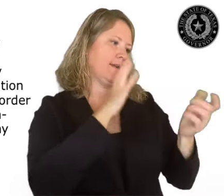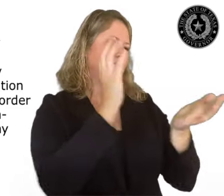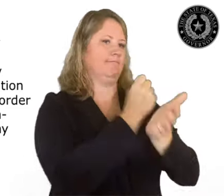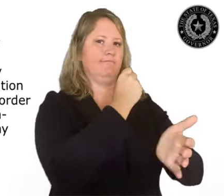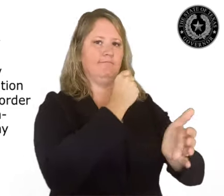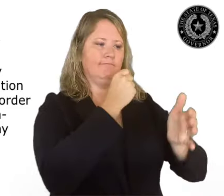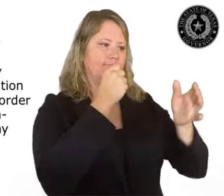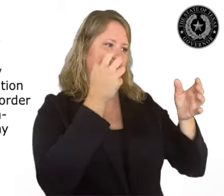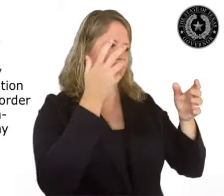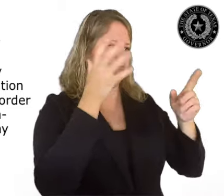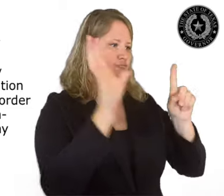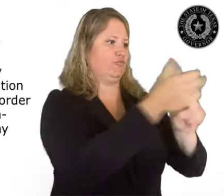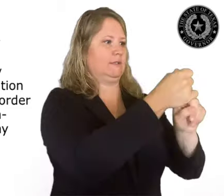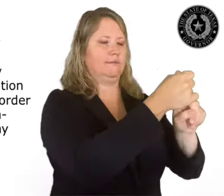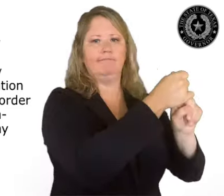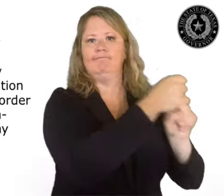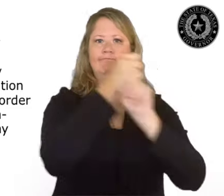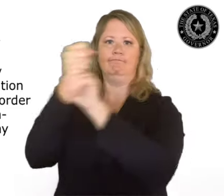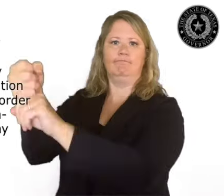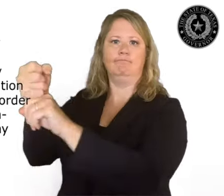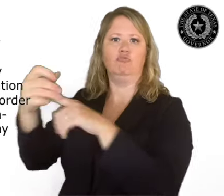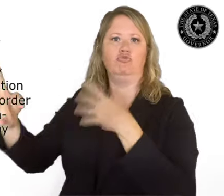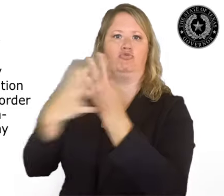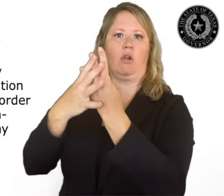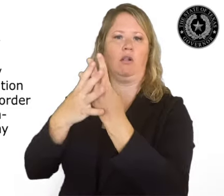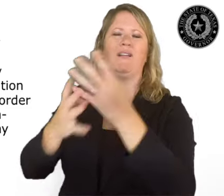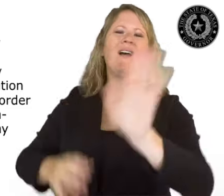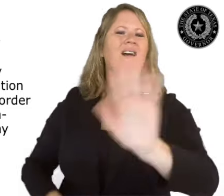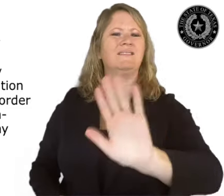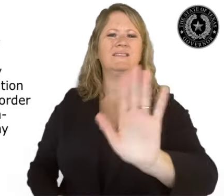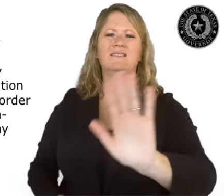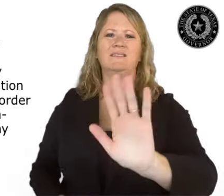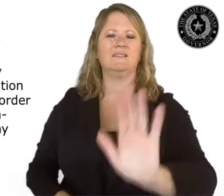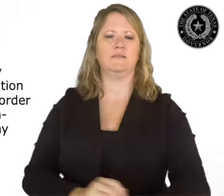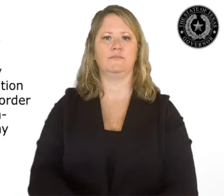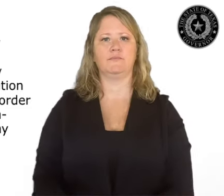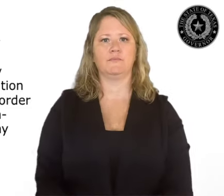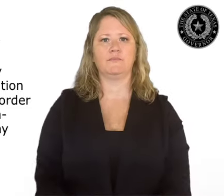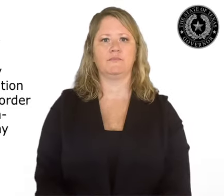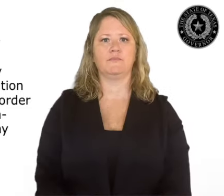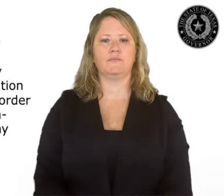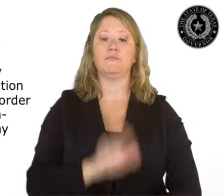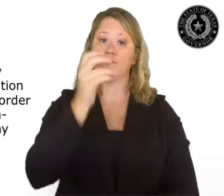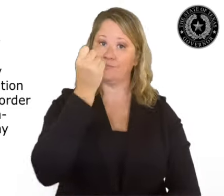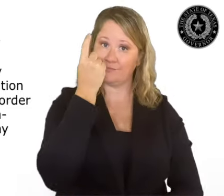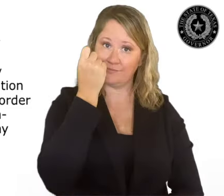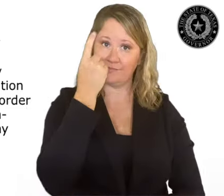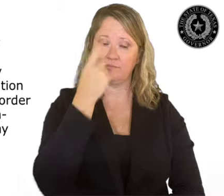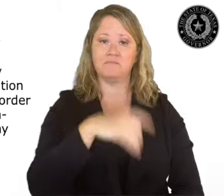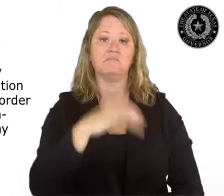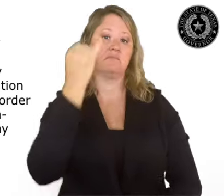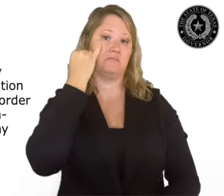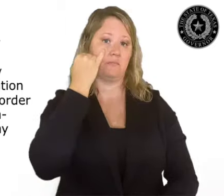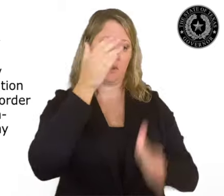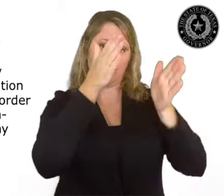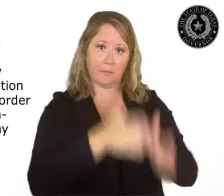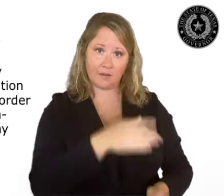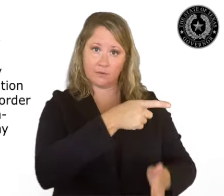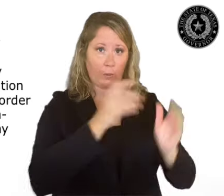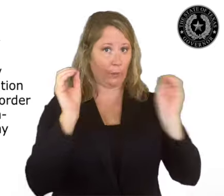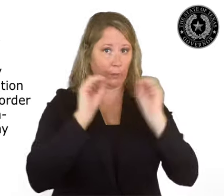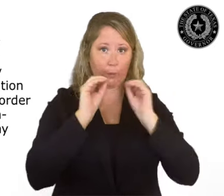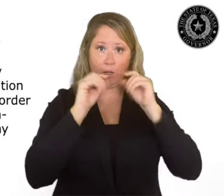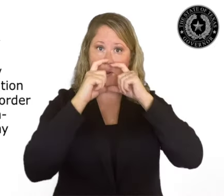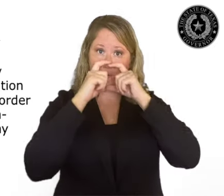any person for a violation of this executive order or for related nonviolent, non-felony offenses that are